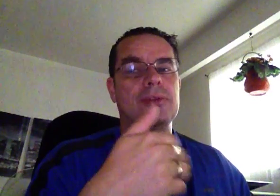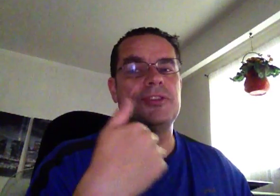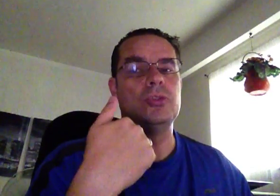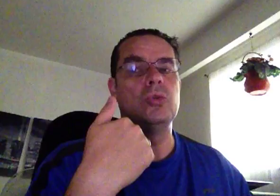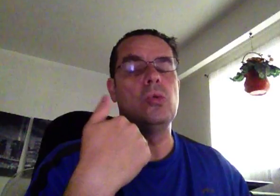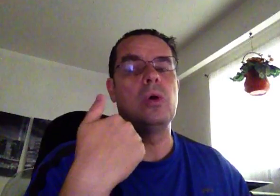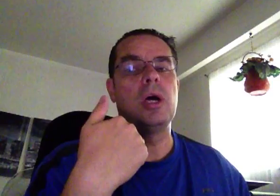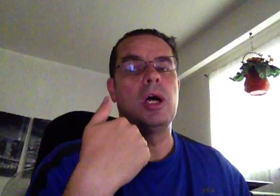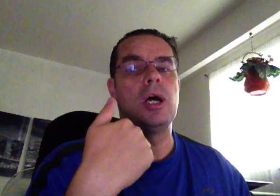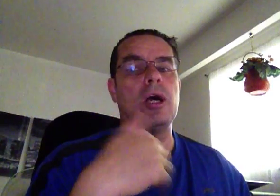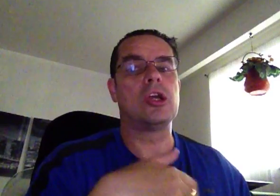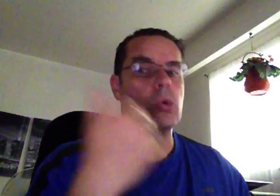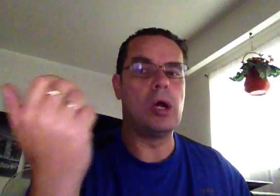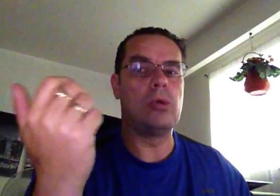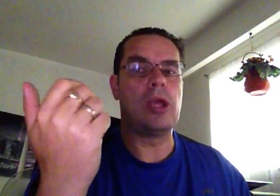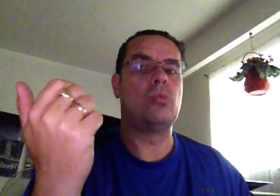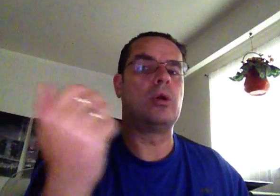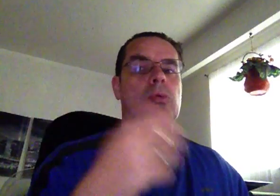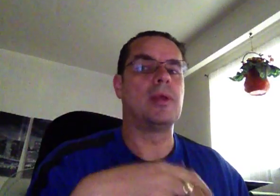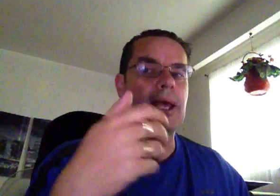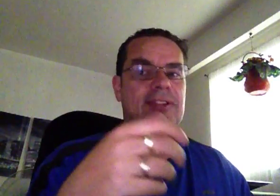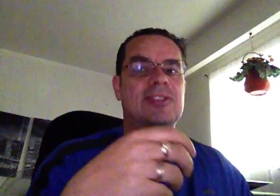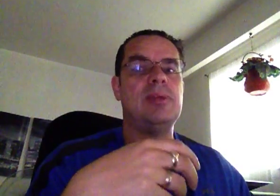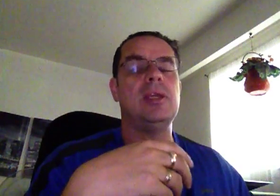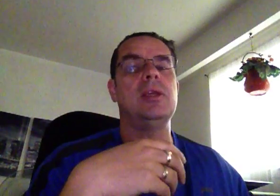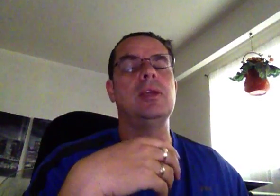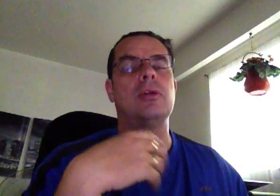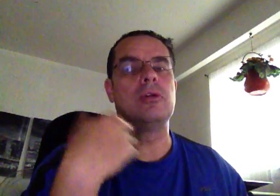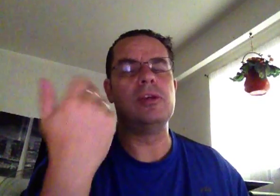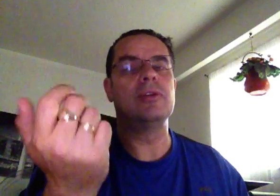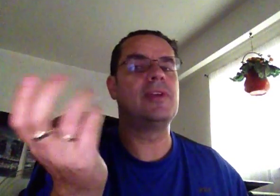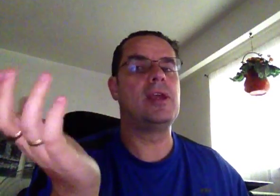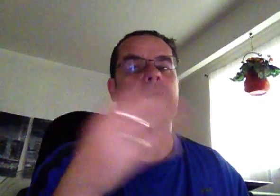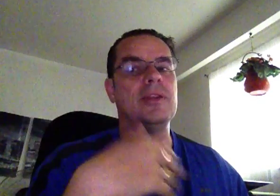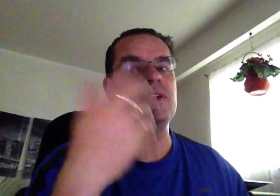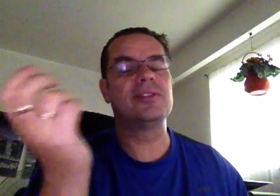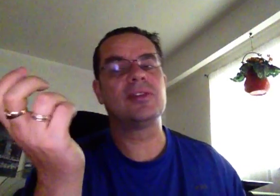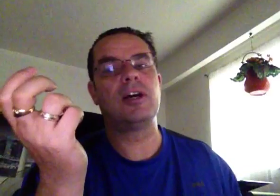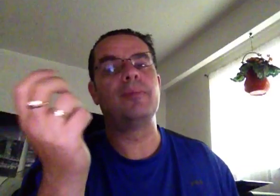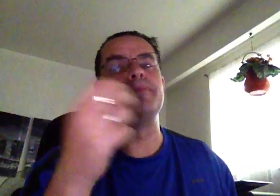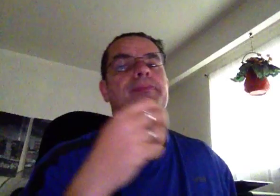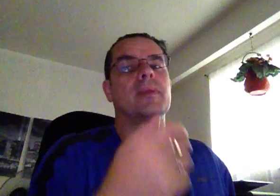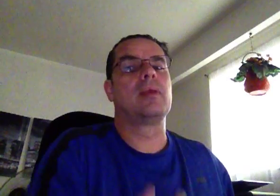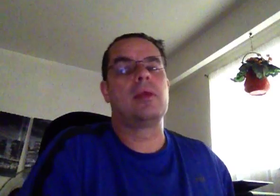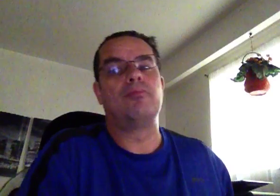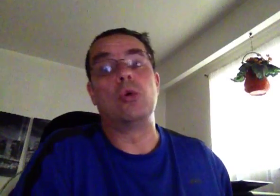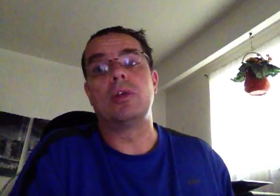to go out and work with a Lightspeed or a Realtake. All these brokers